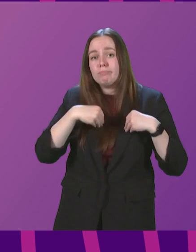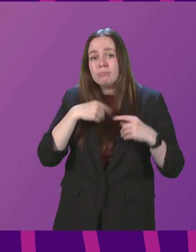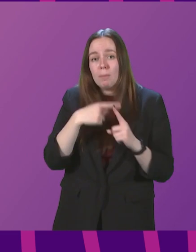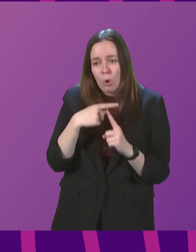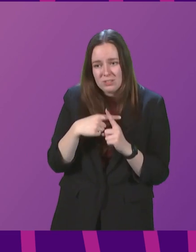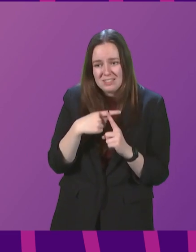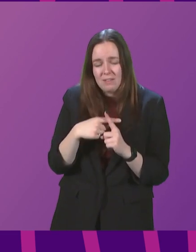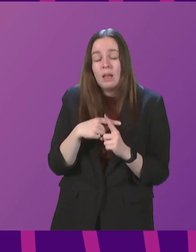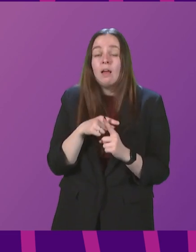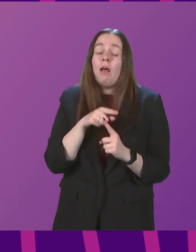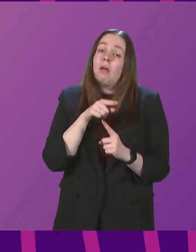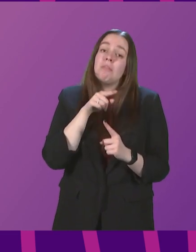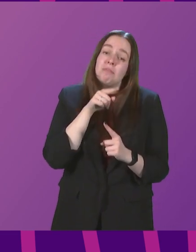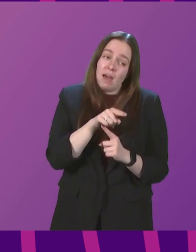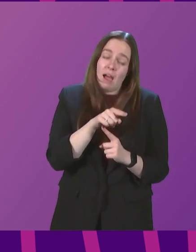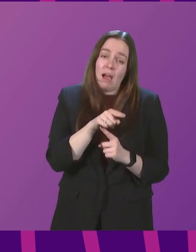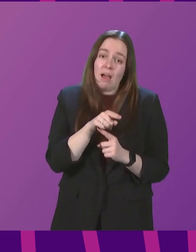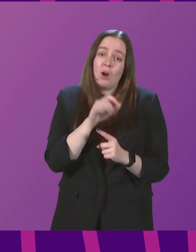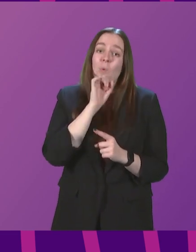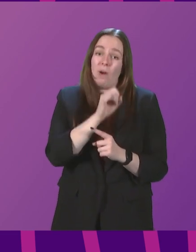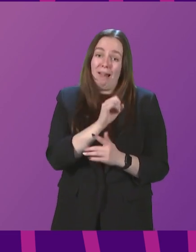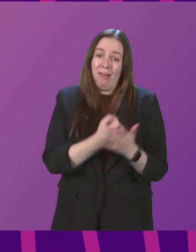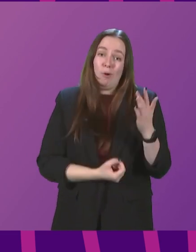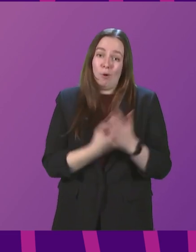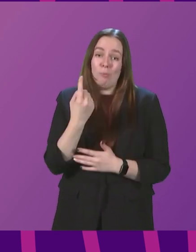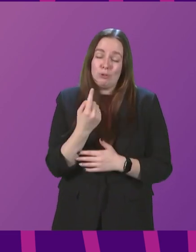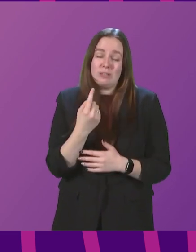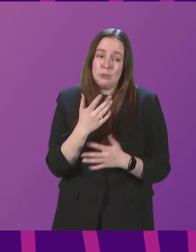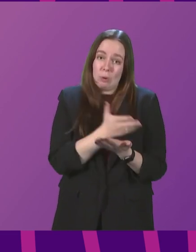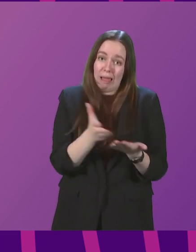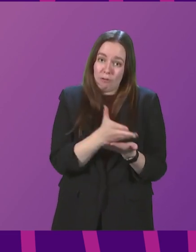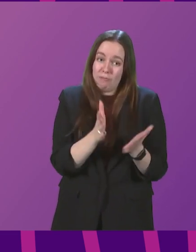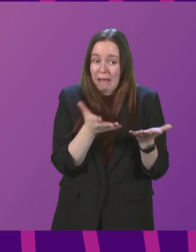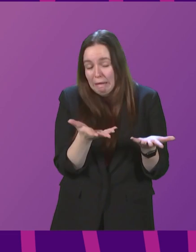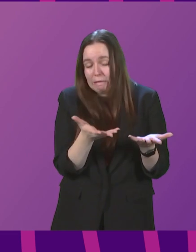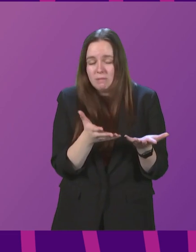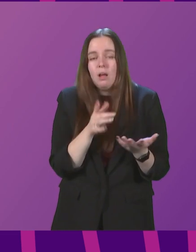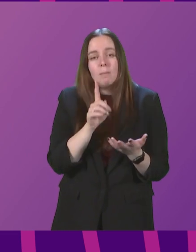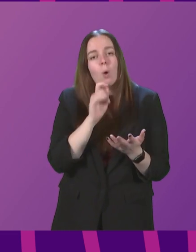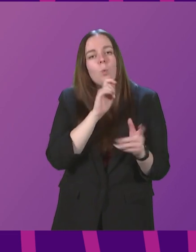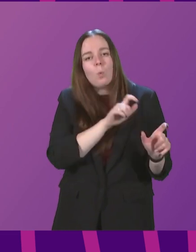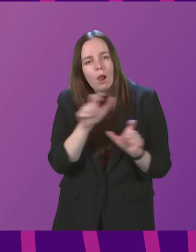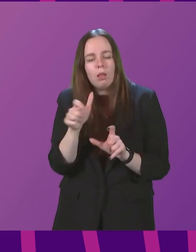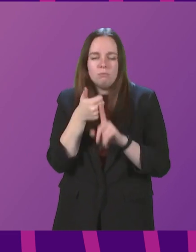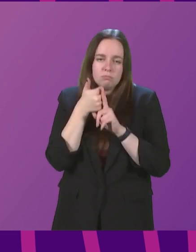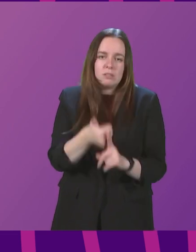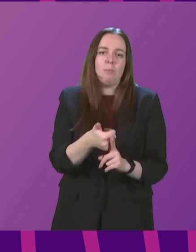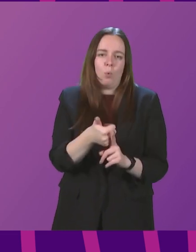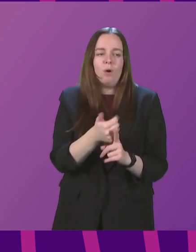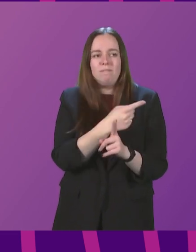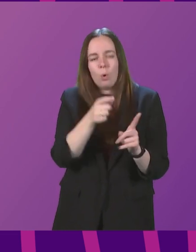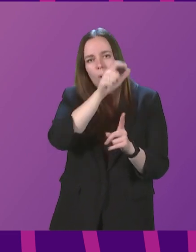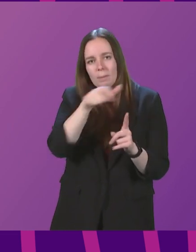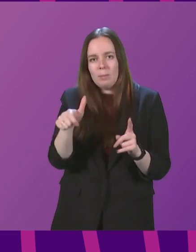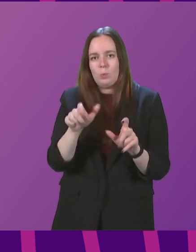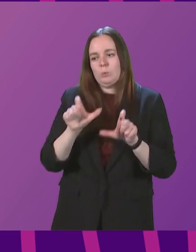That is something that they will take the opportunity to clarify. But we will keep in place support for those